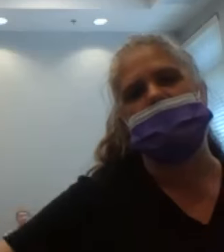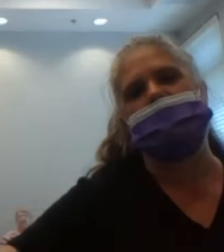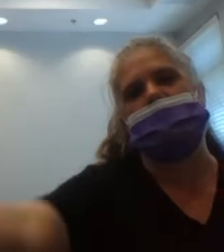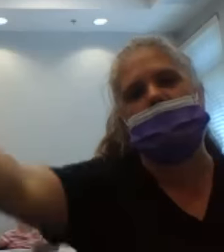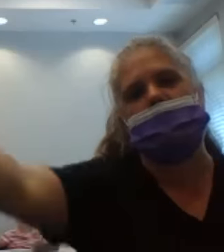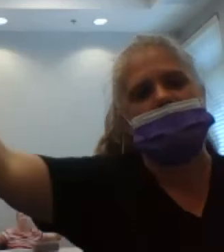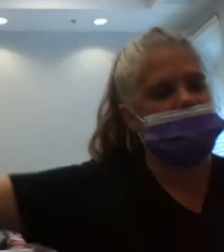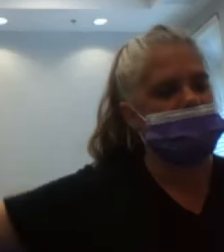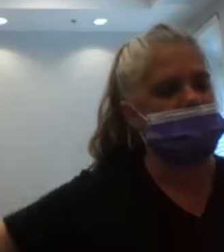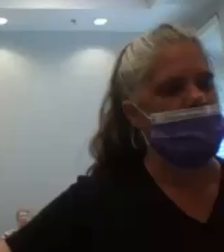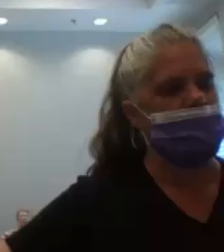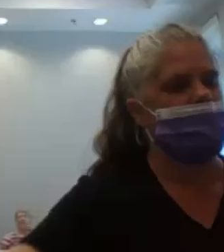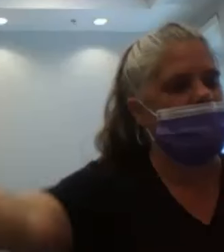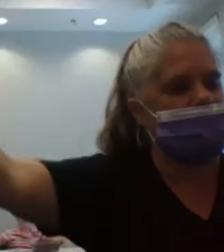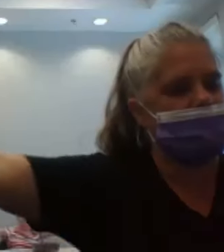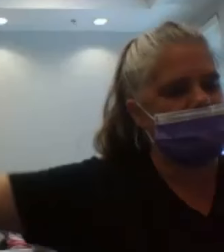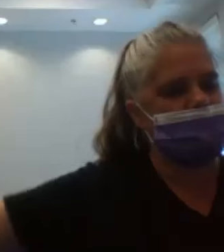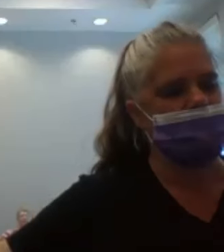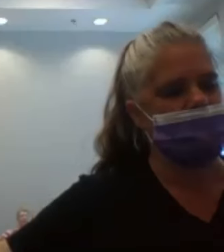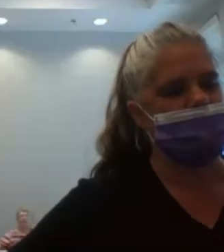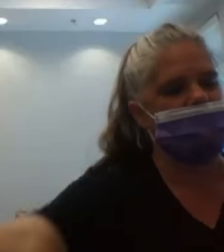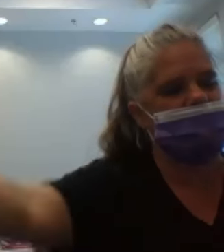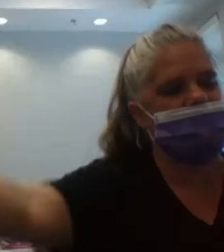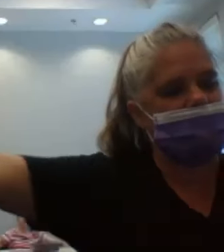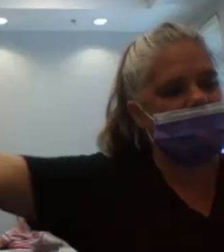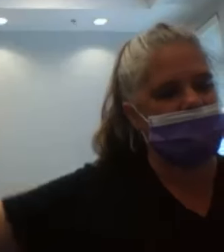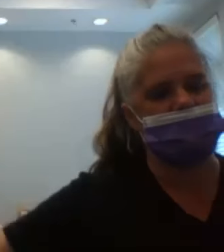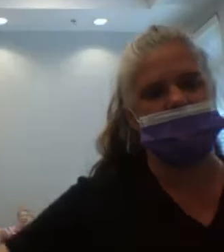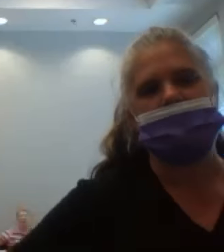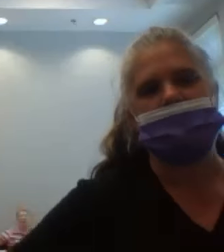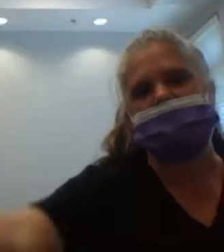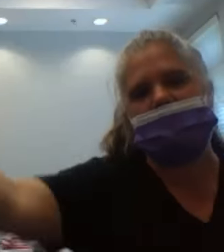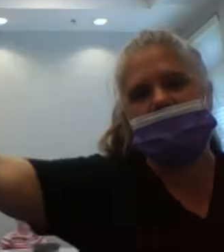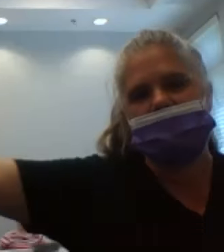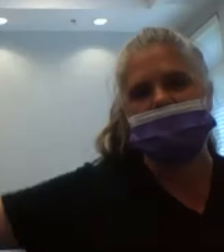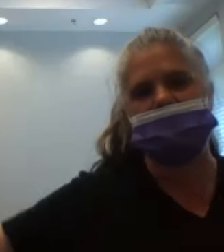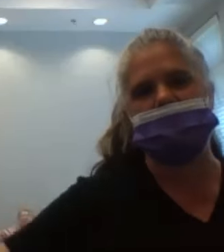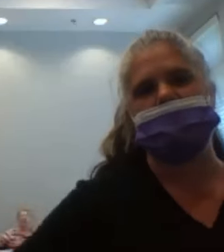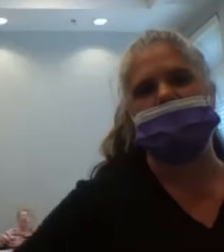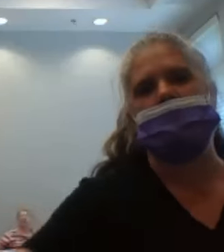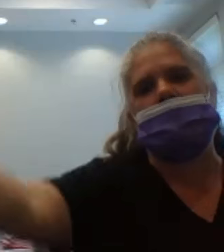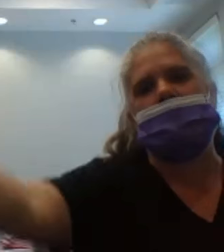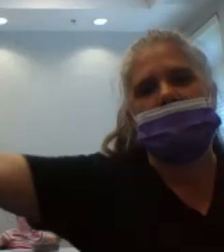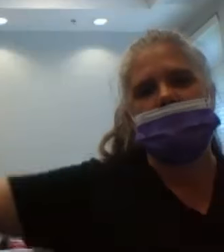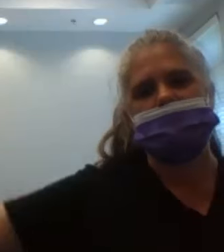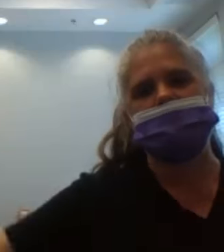14, 15, 16, 17, 18,